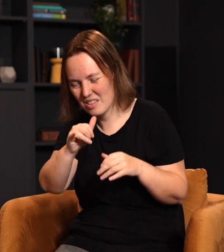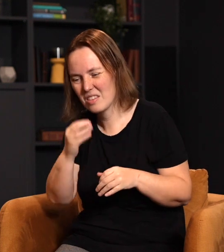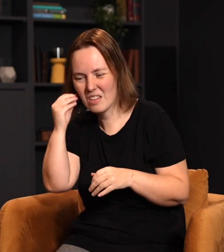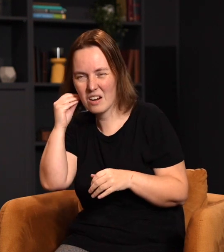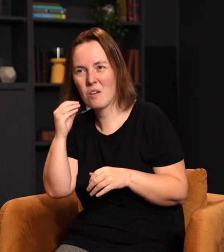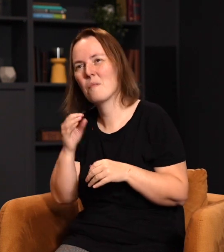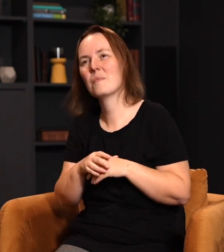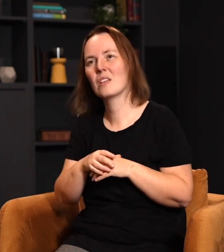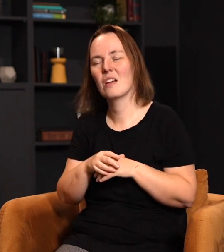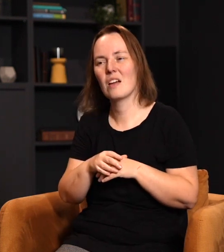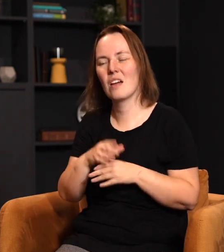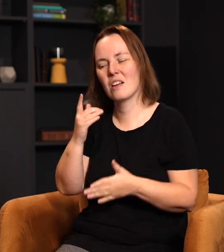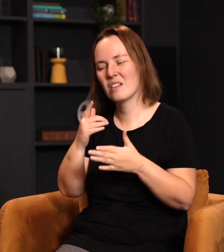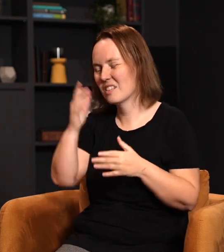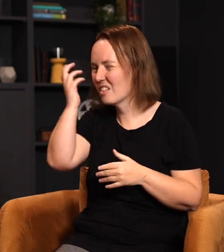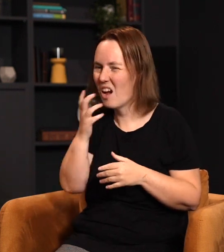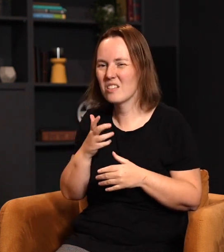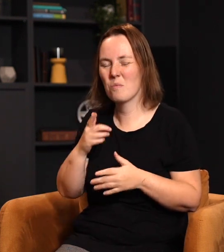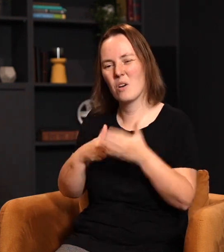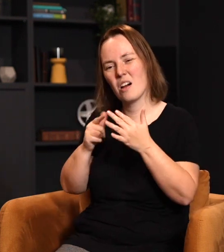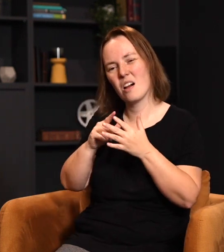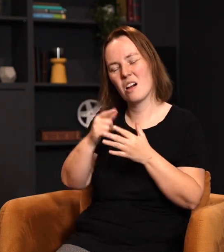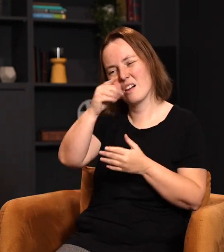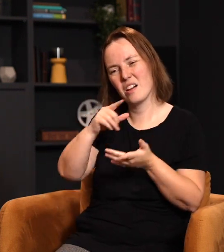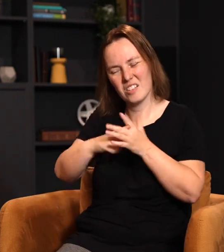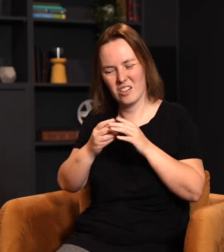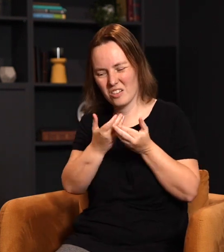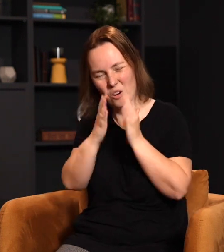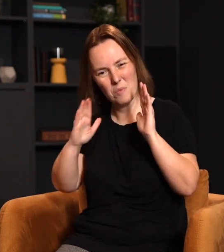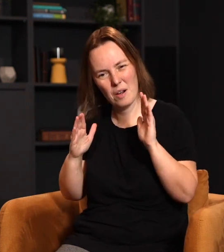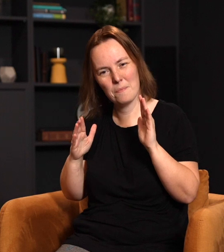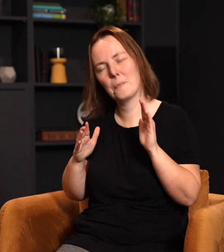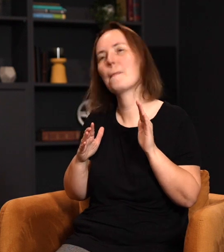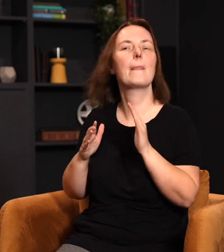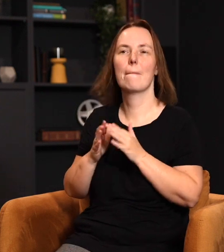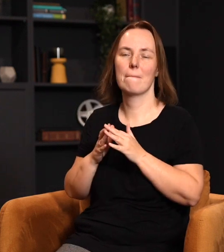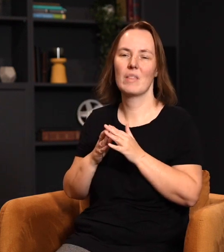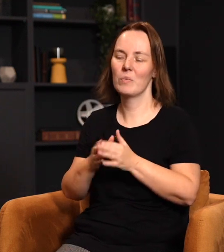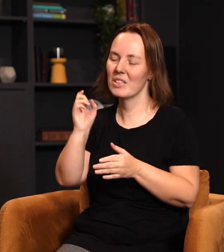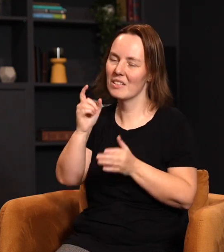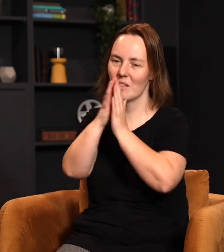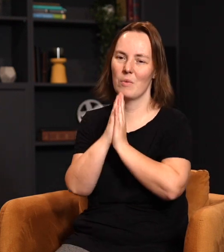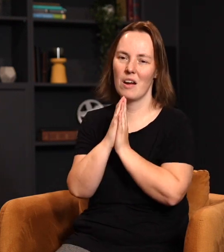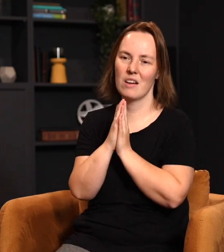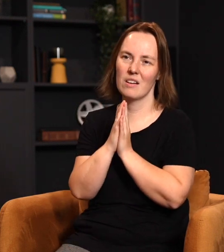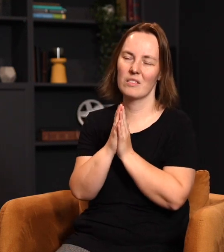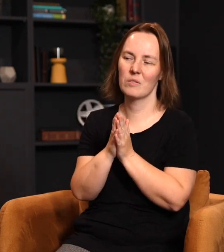that. It's amazing what God has begun to open up. But we need to pray as we walk around our neighborhood or as we get to know the people, get to know more about